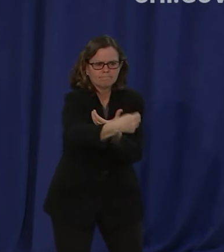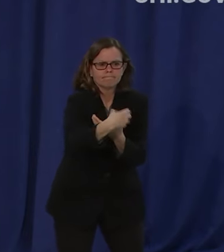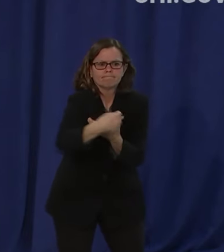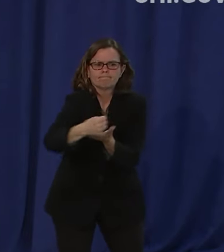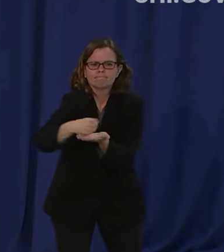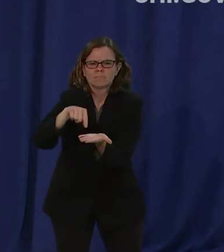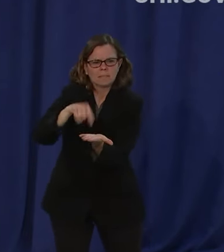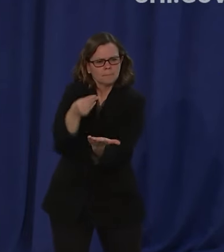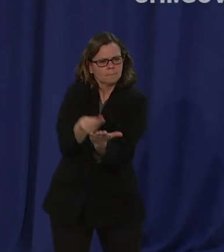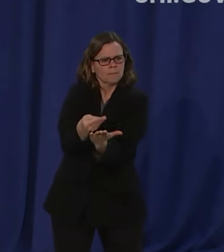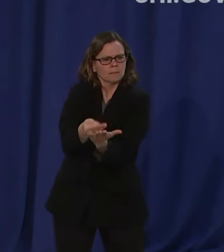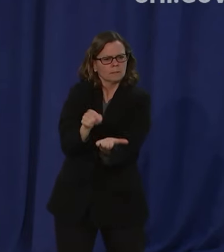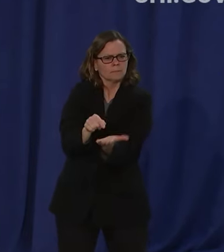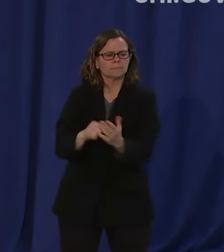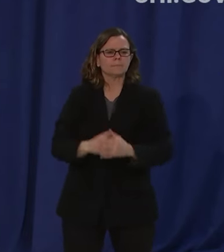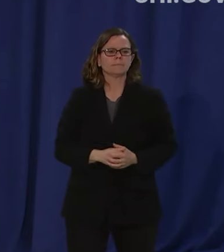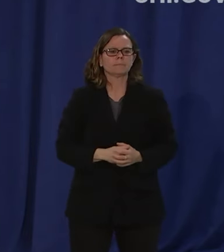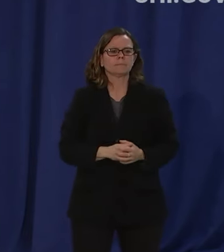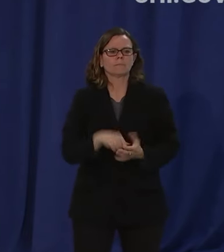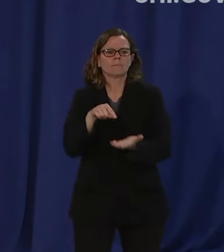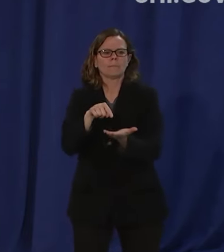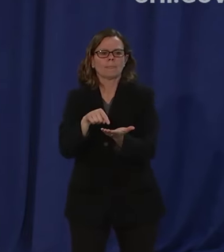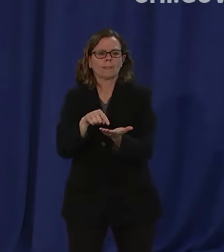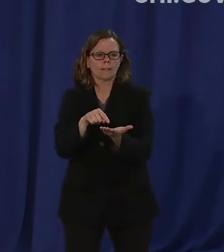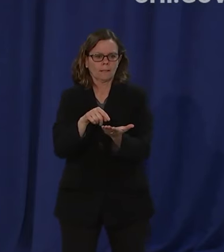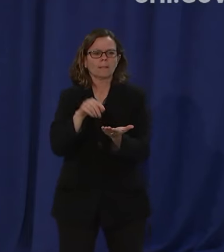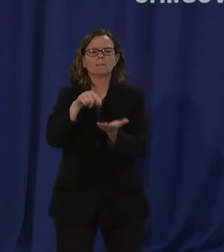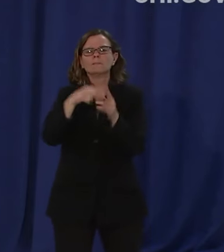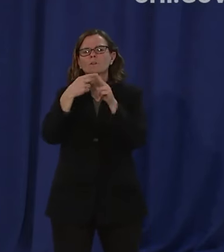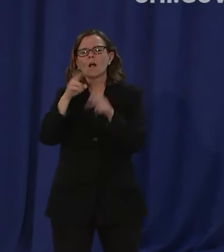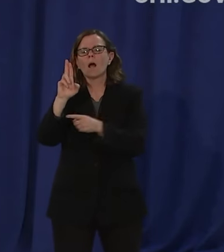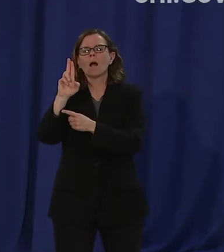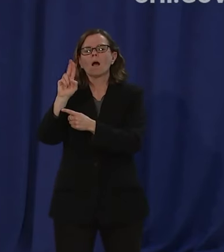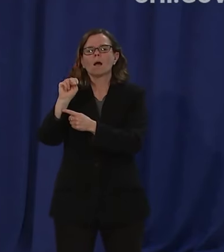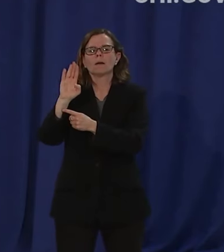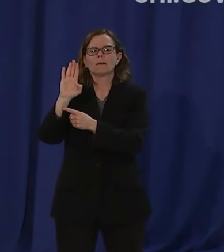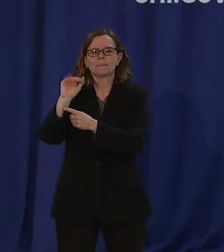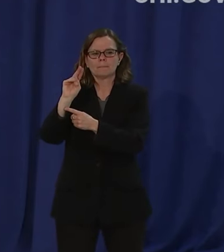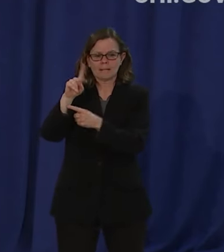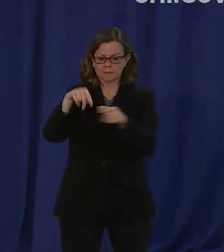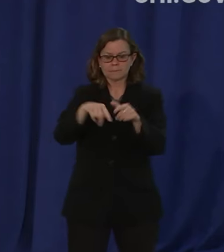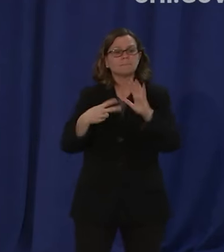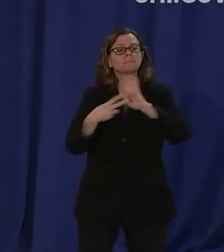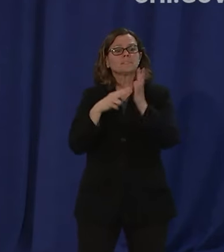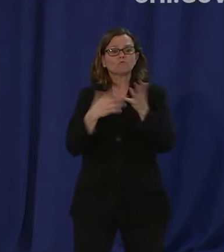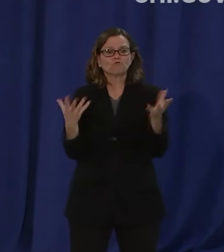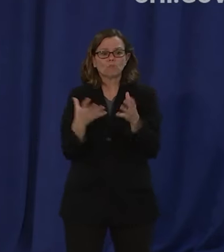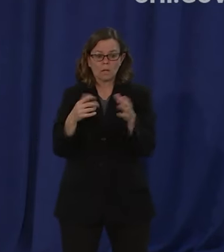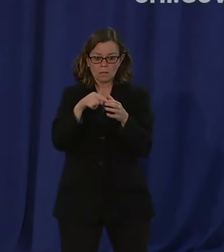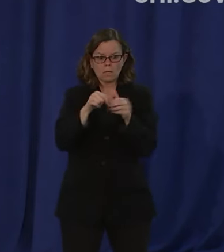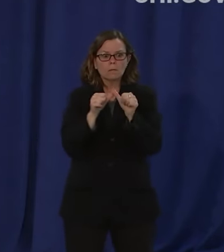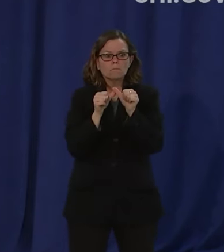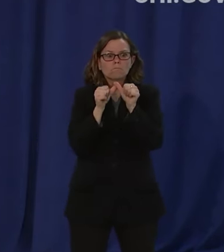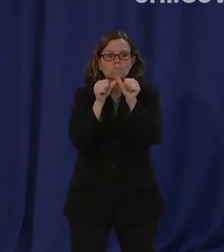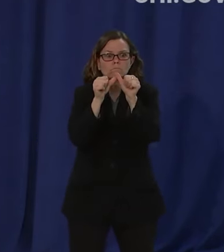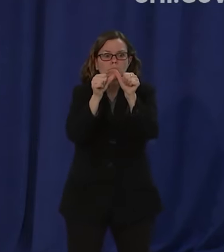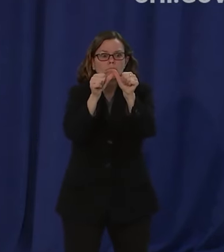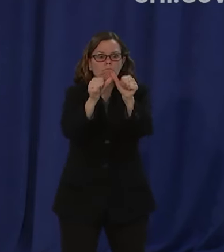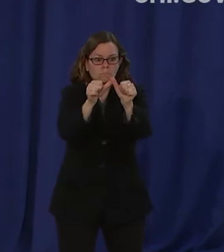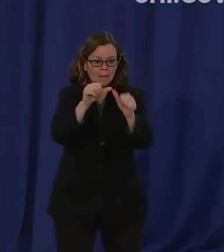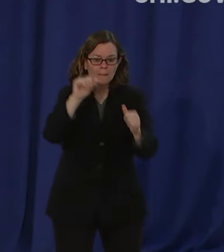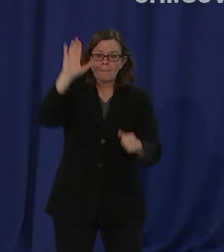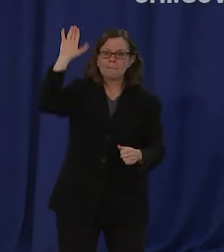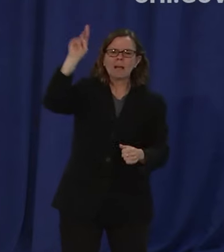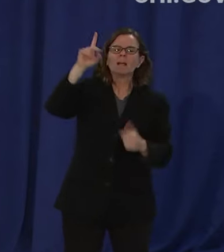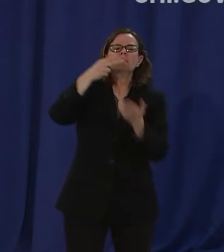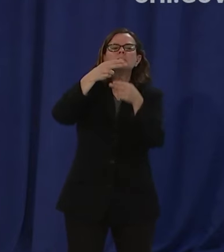call unbanked meaning they don't have a long-standing relationship with a banking institution where loans